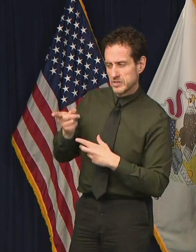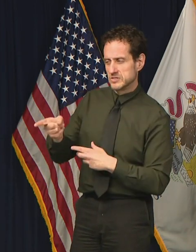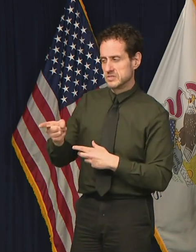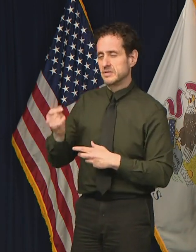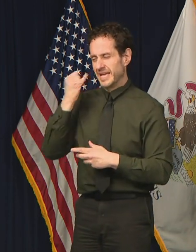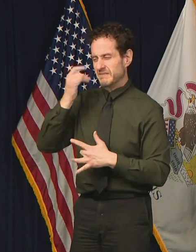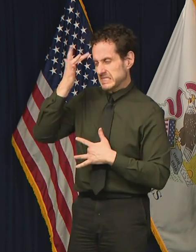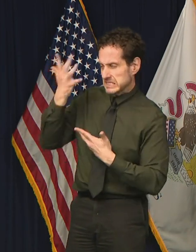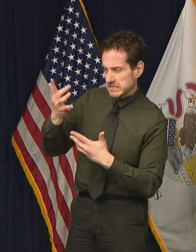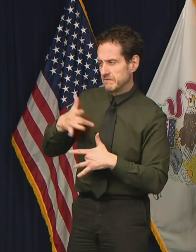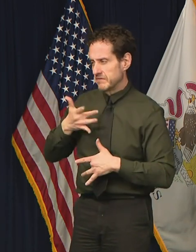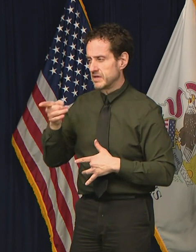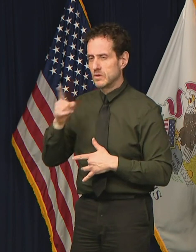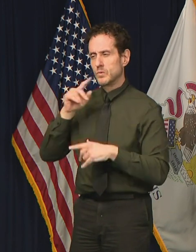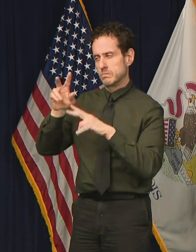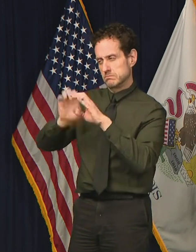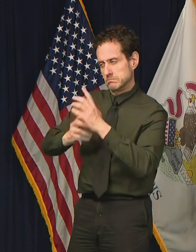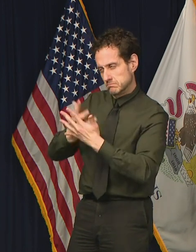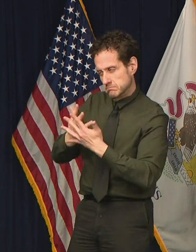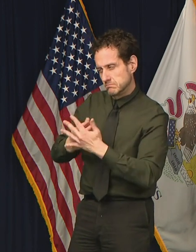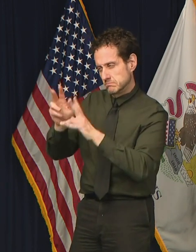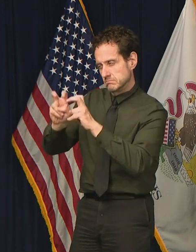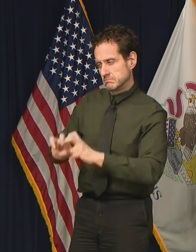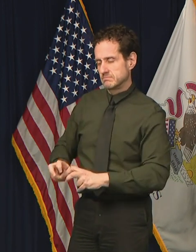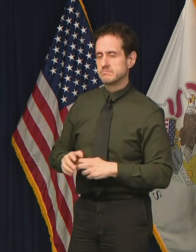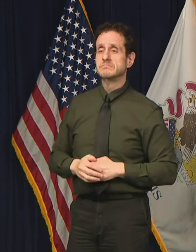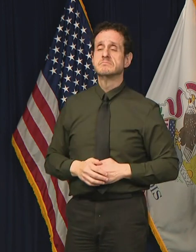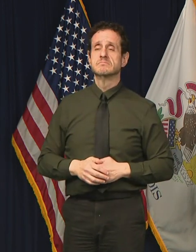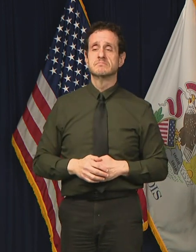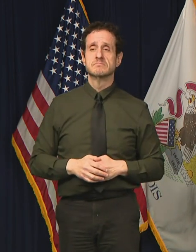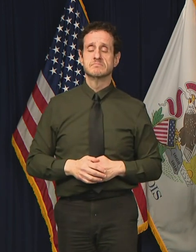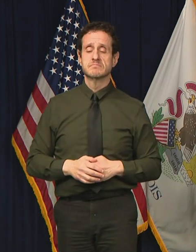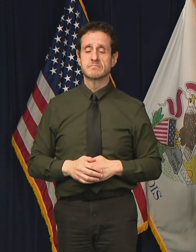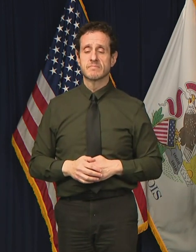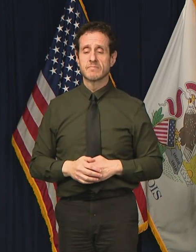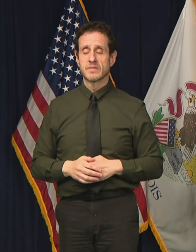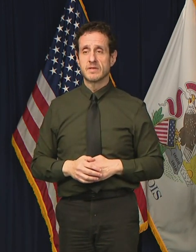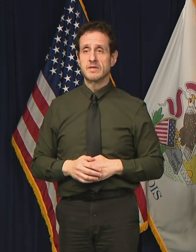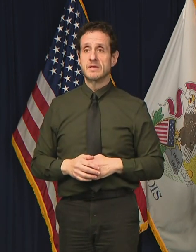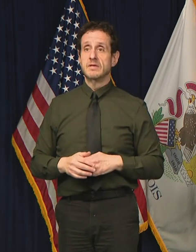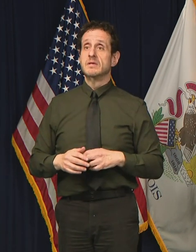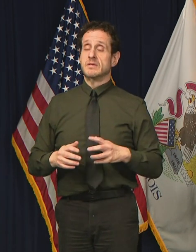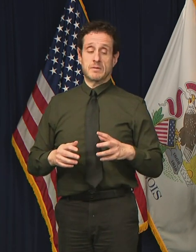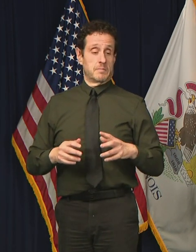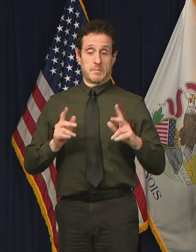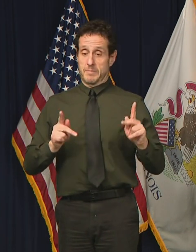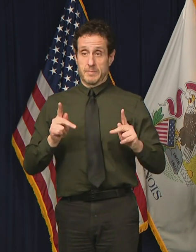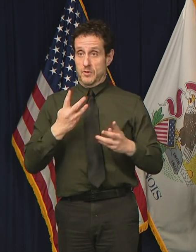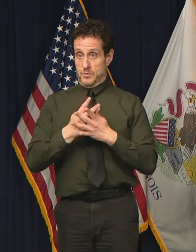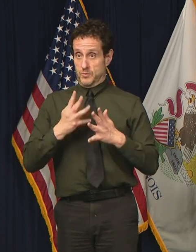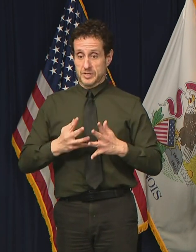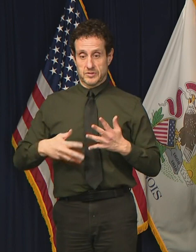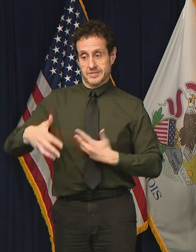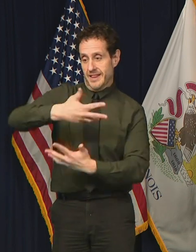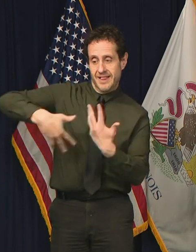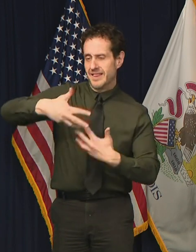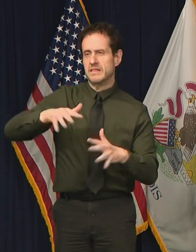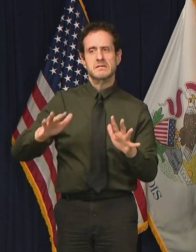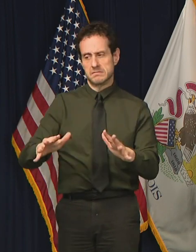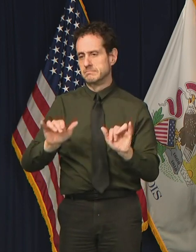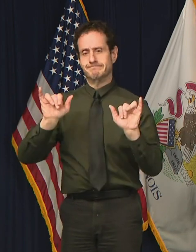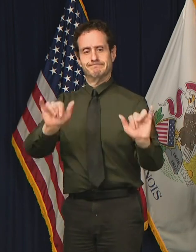centers with a confirmed case are placed on lockdown which means that there will be no movement around the facility except for medical care.